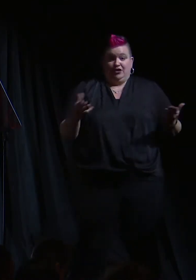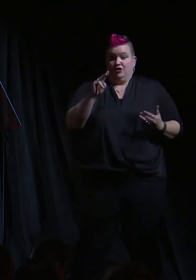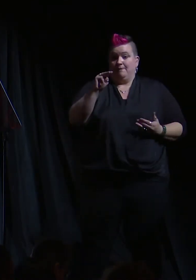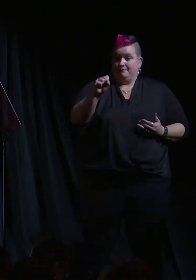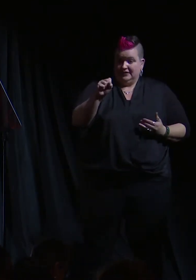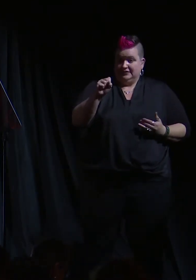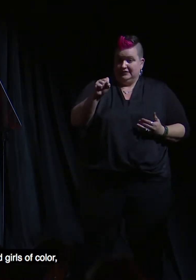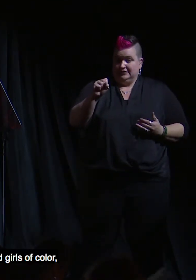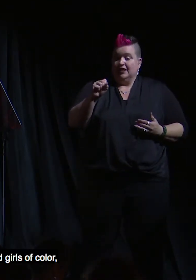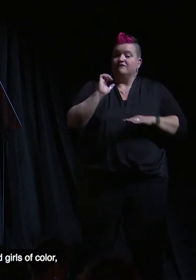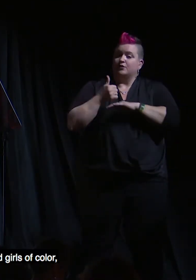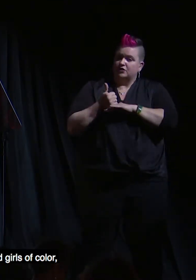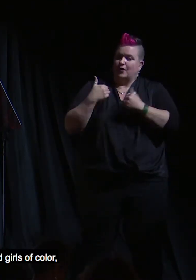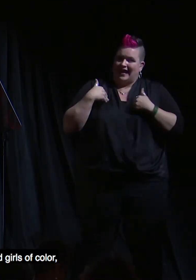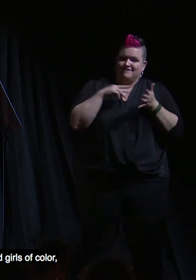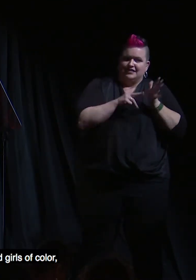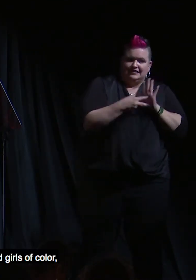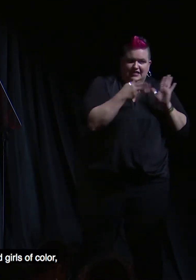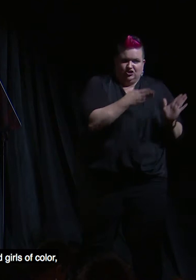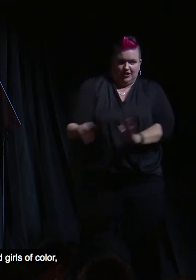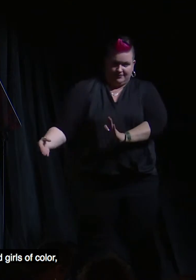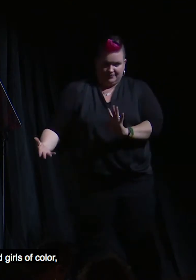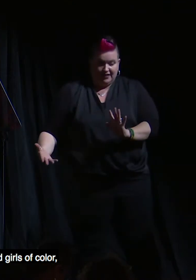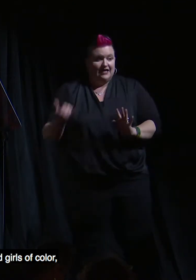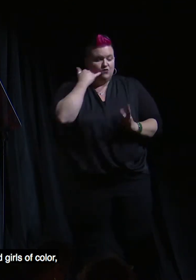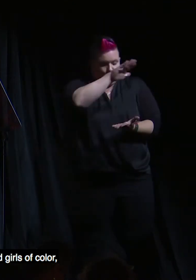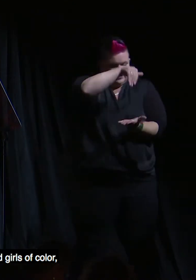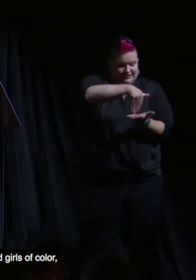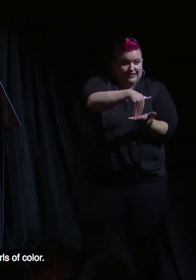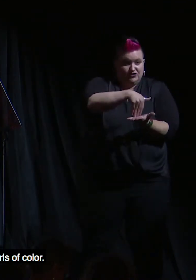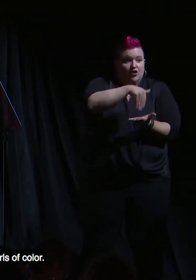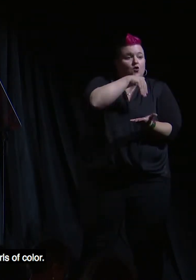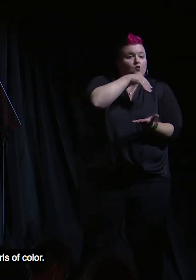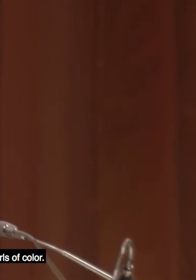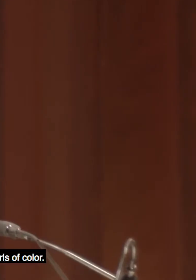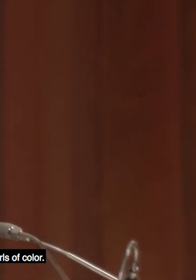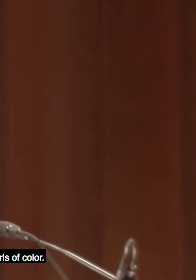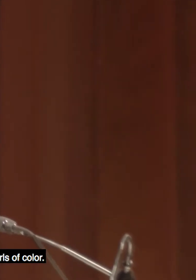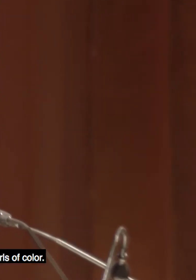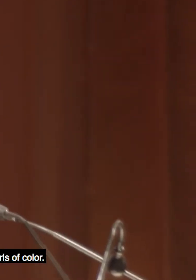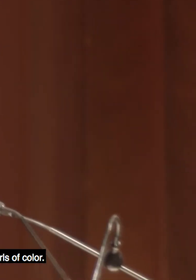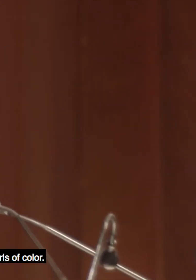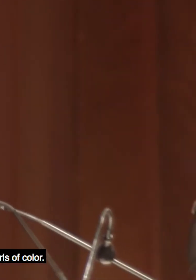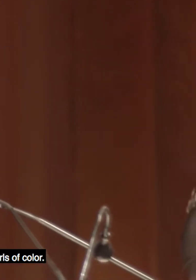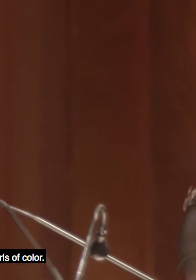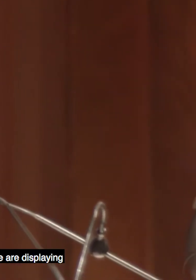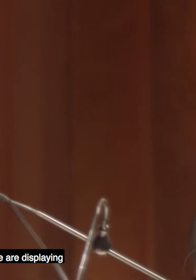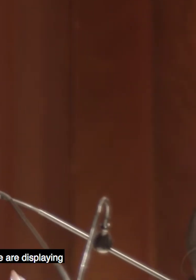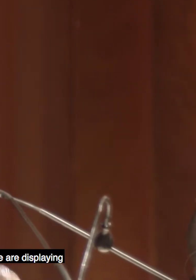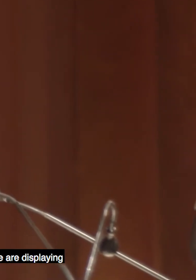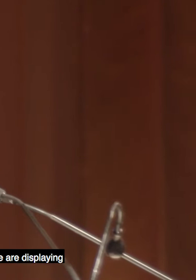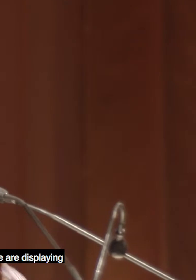done with intention. So if we are going to center women and girls of color, then we contract with women and girls of